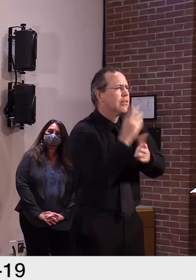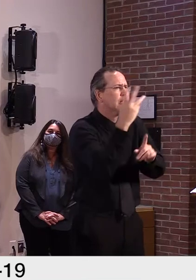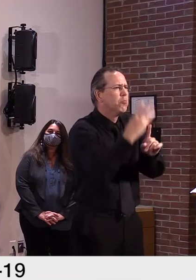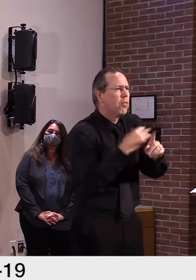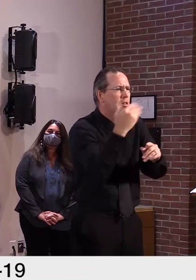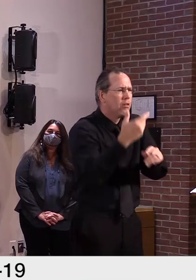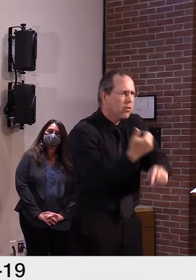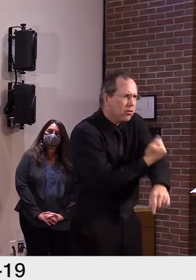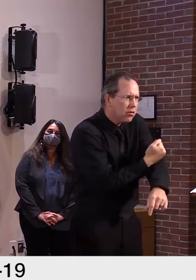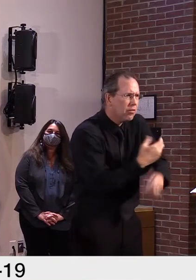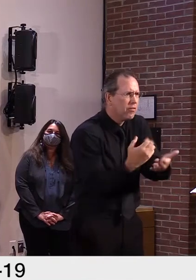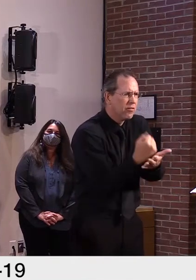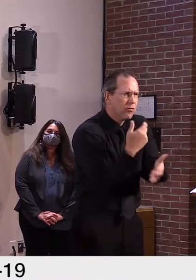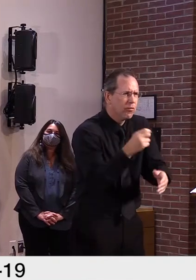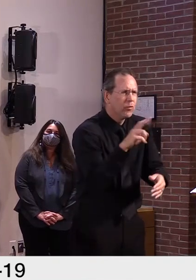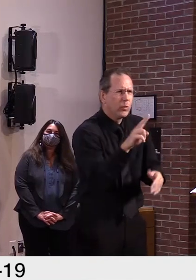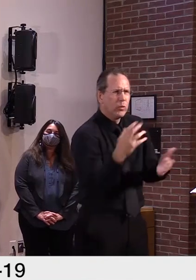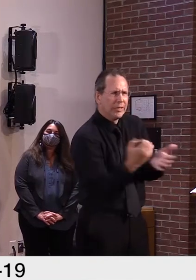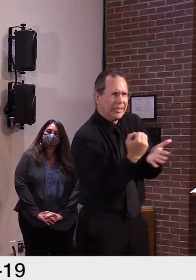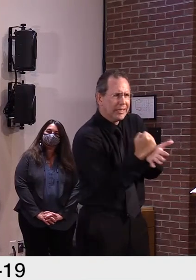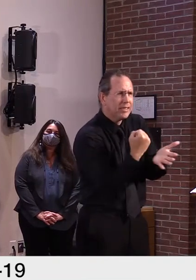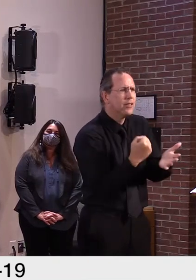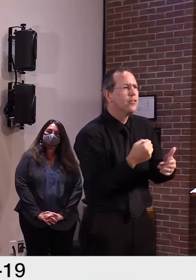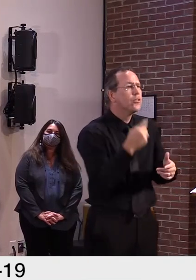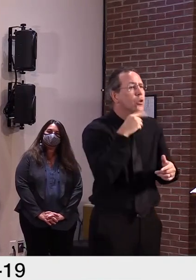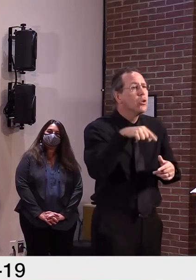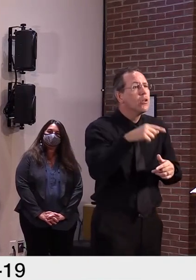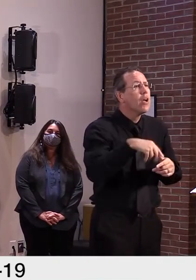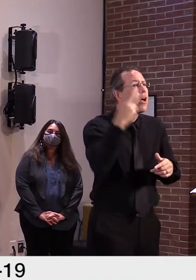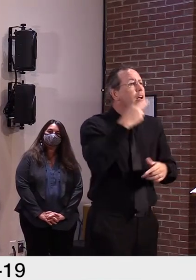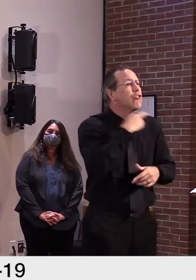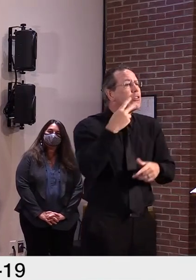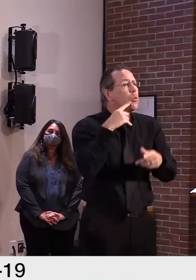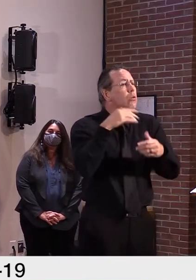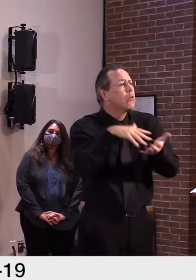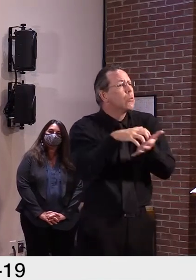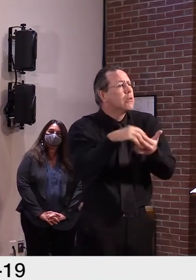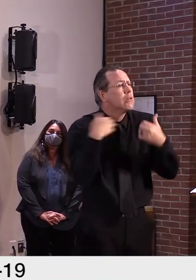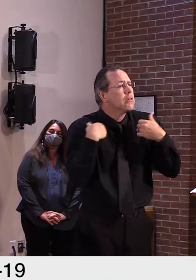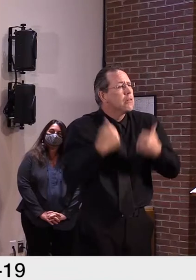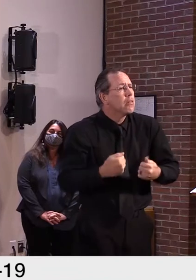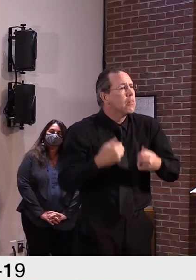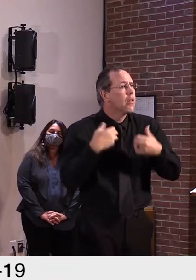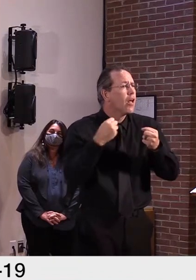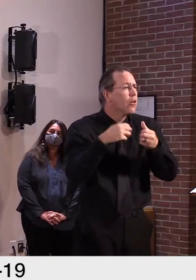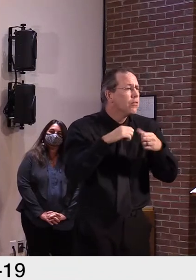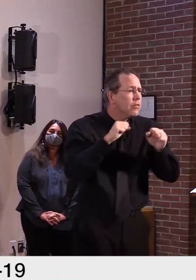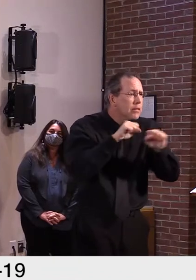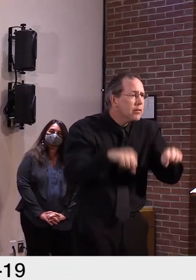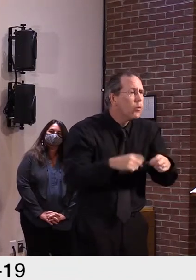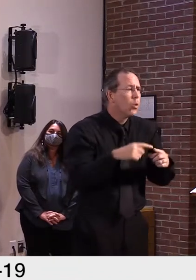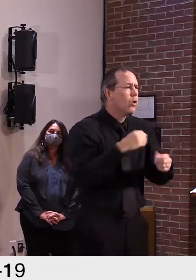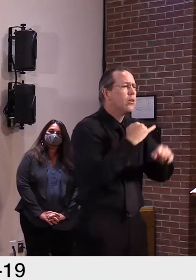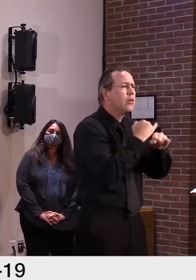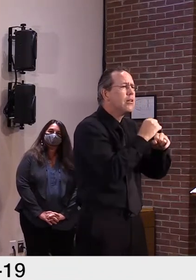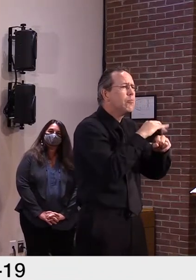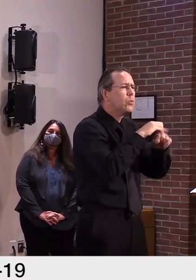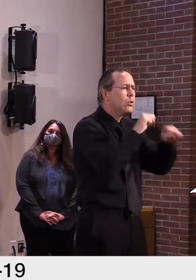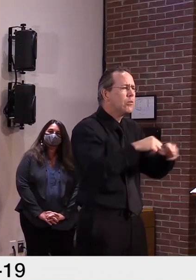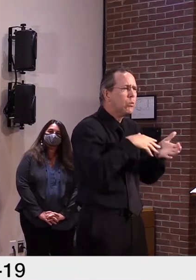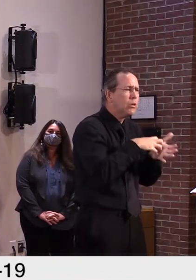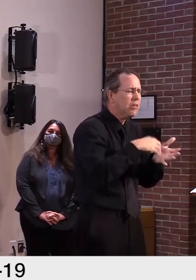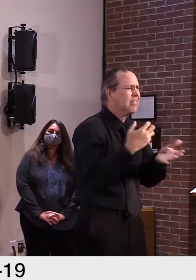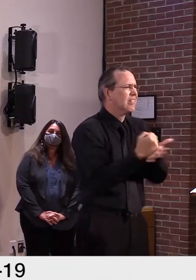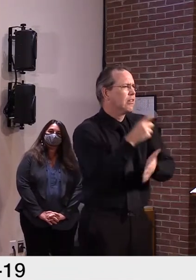or have underlying health conditions. Now this year, my team at the health department has ordered